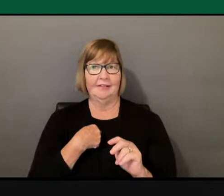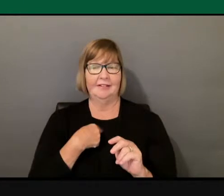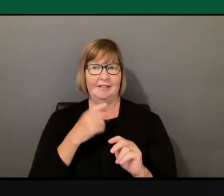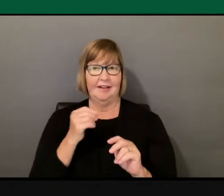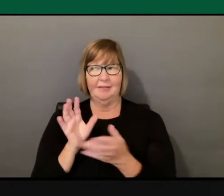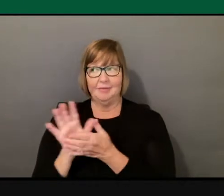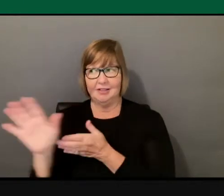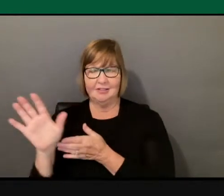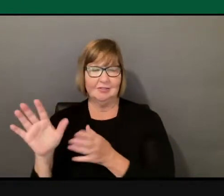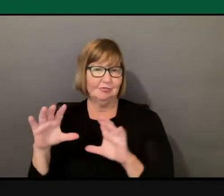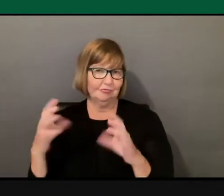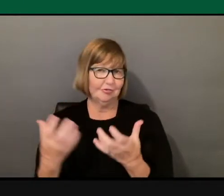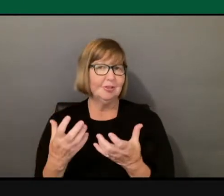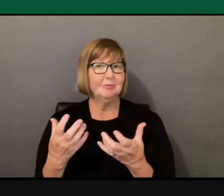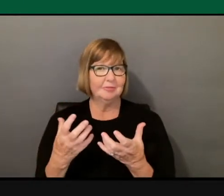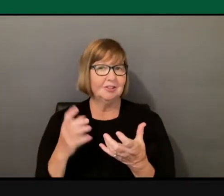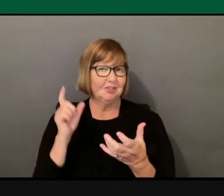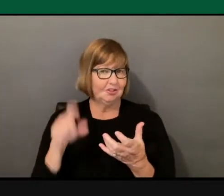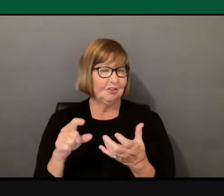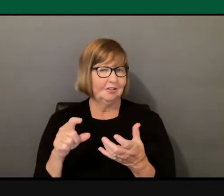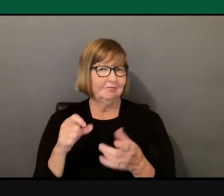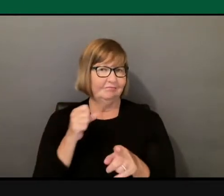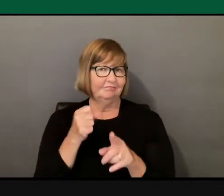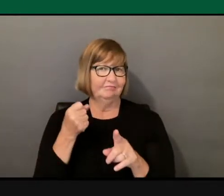It affects marginalized groups. It should affect all of us.